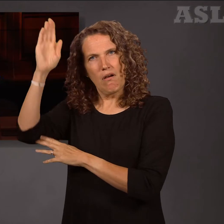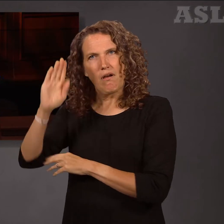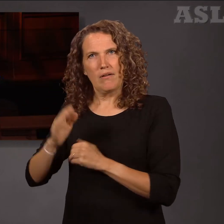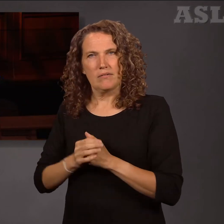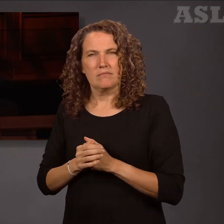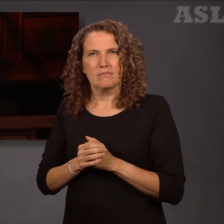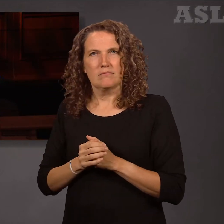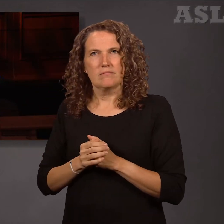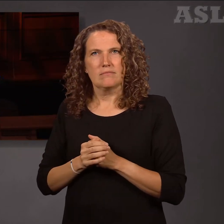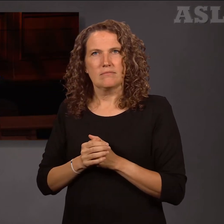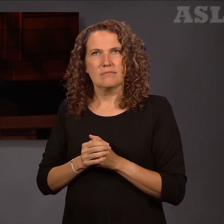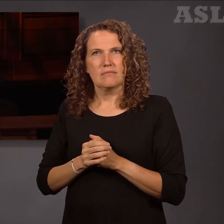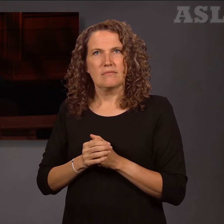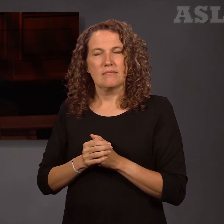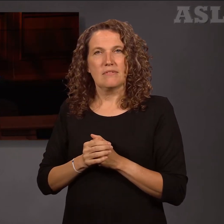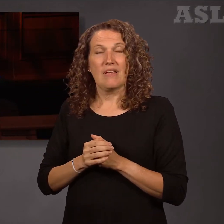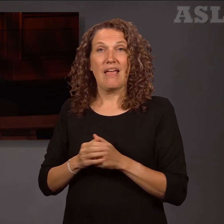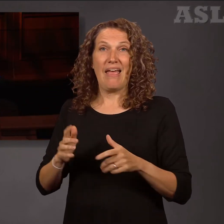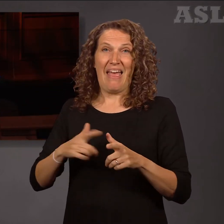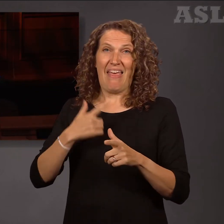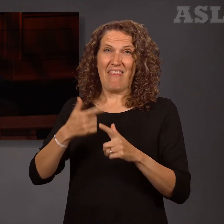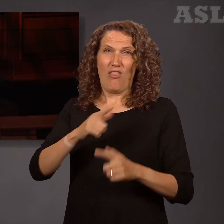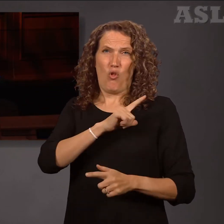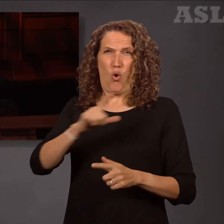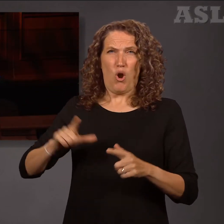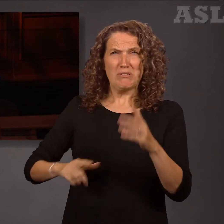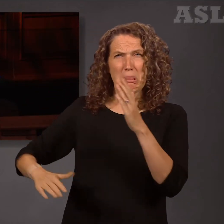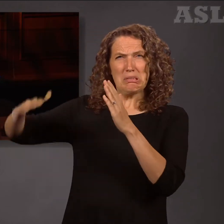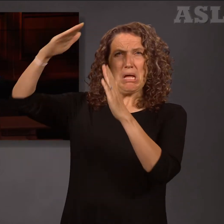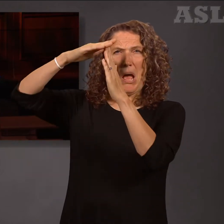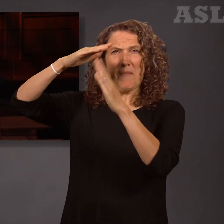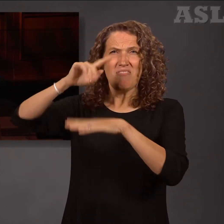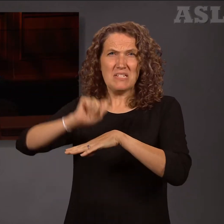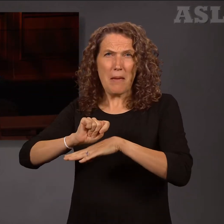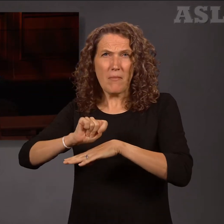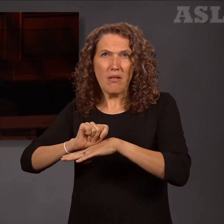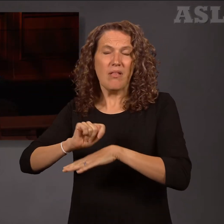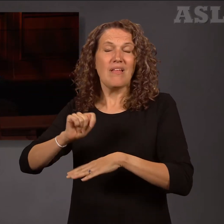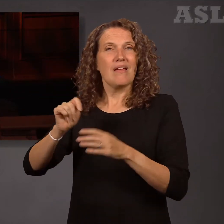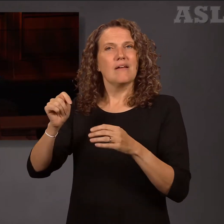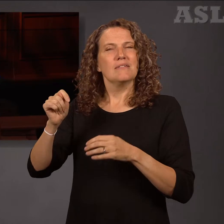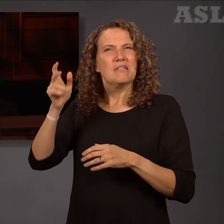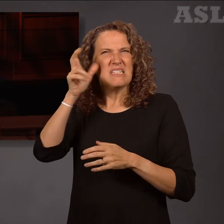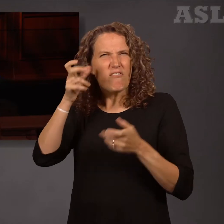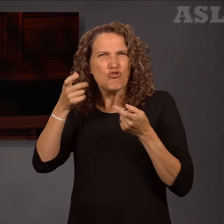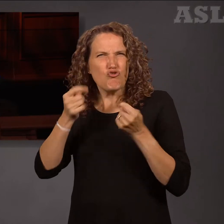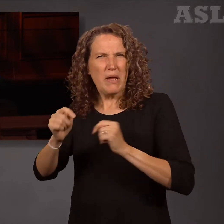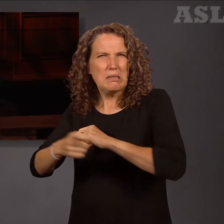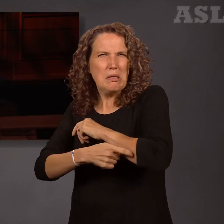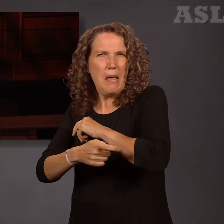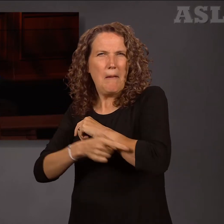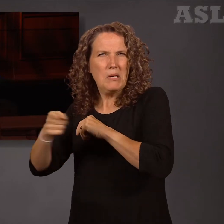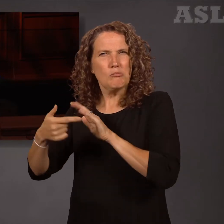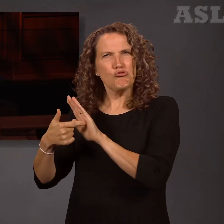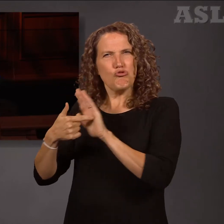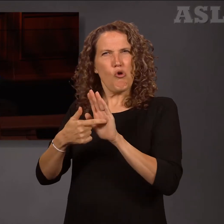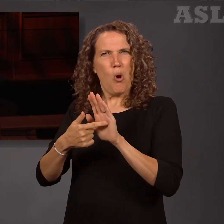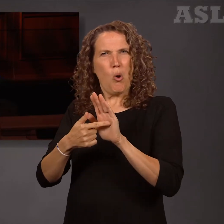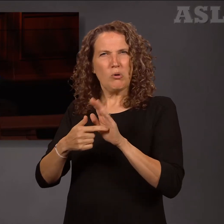Then, when the Lord was on the pinnacle of the temple, the devil tried to tempt Him to demonstrate His power to which the Lord answered